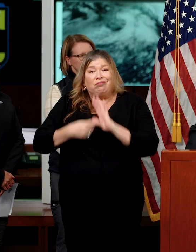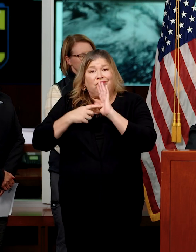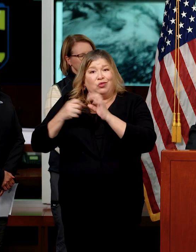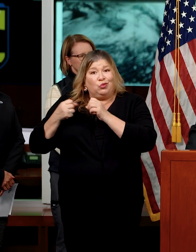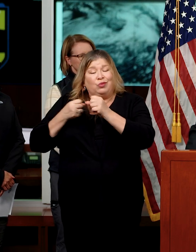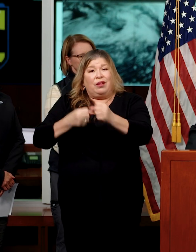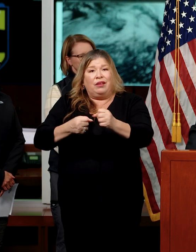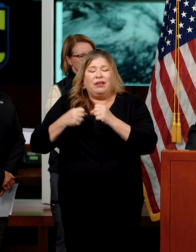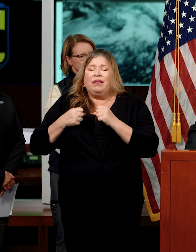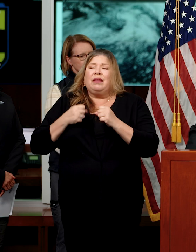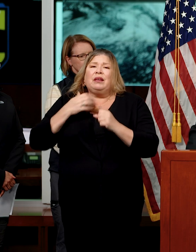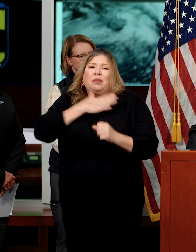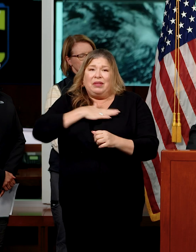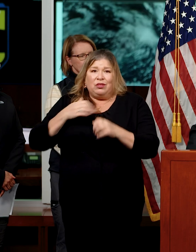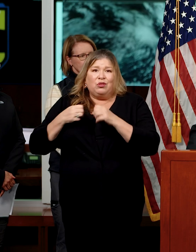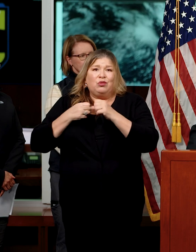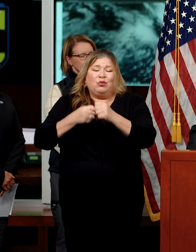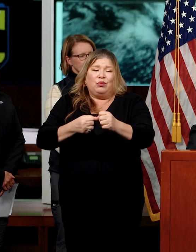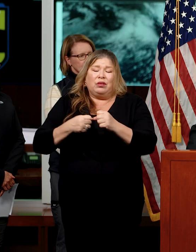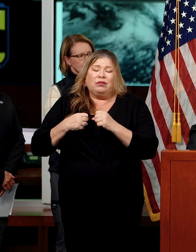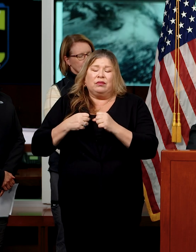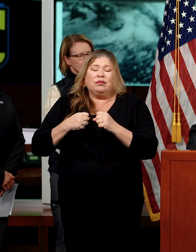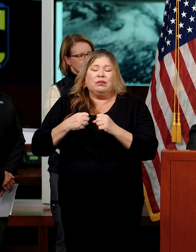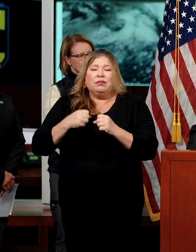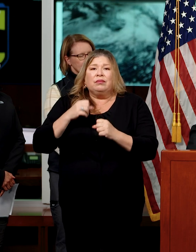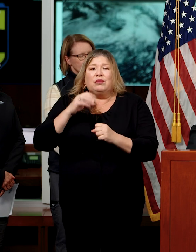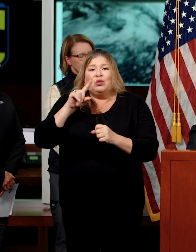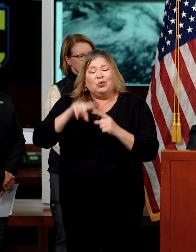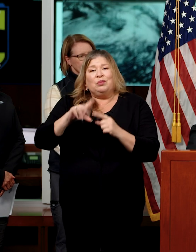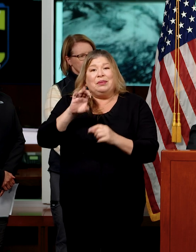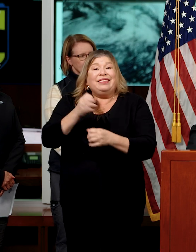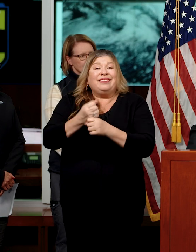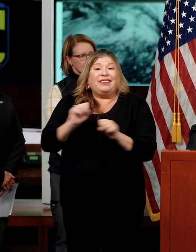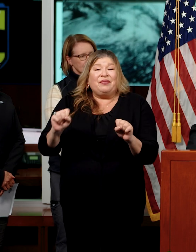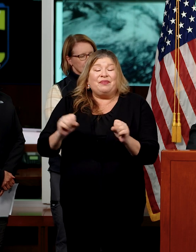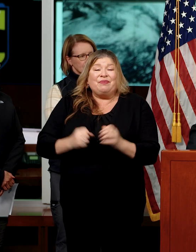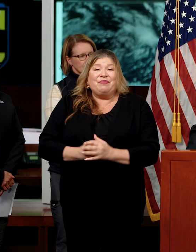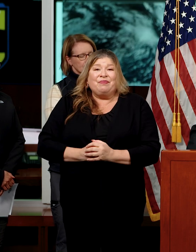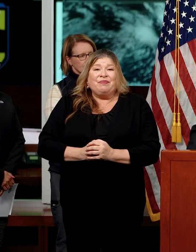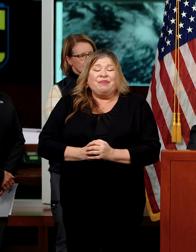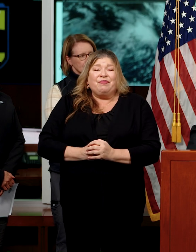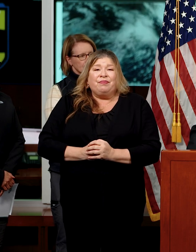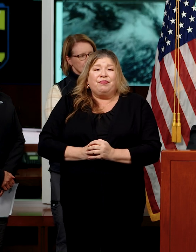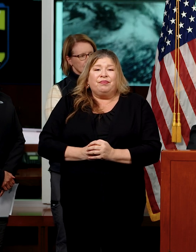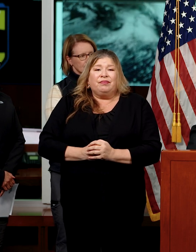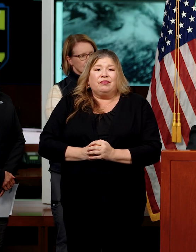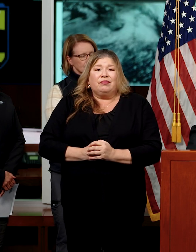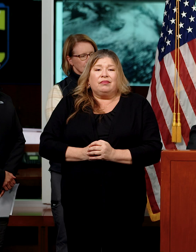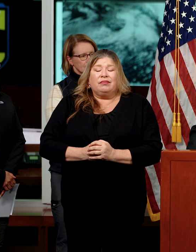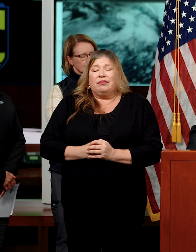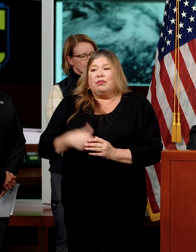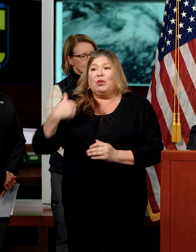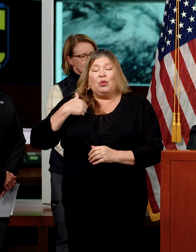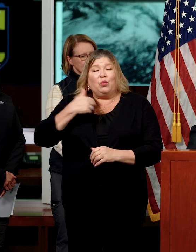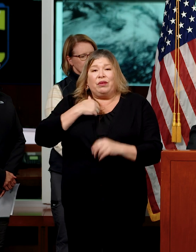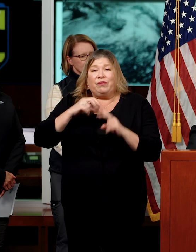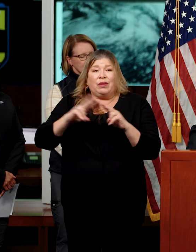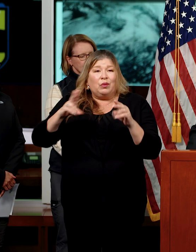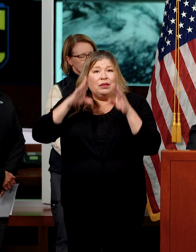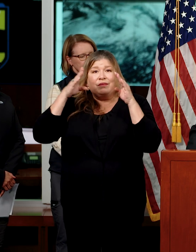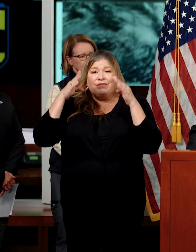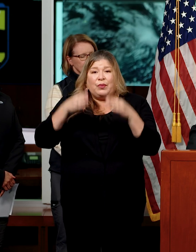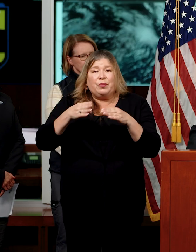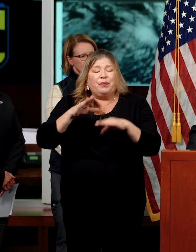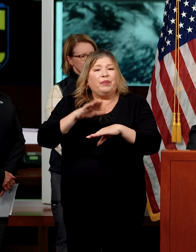to do it and help you to stay safe. We're certainly very focused, as others have talked about,